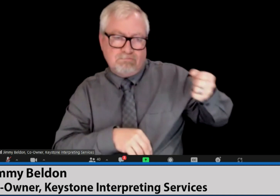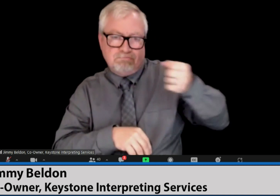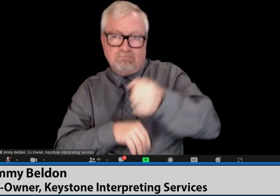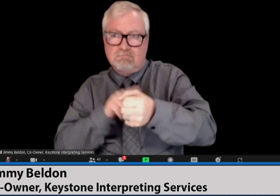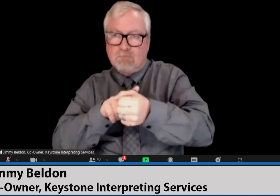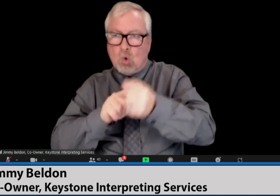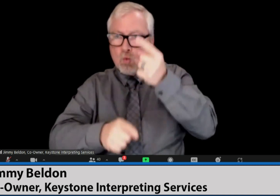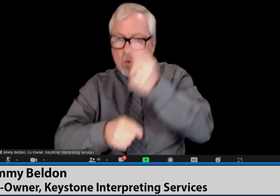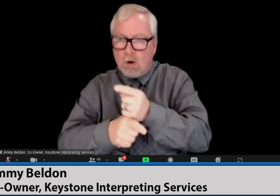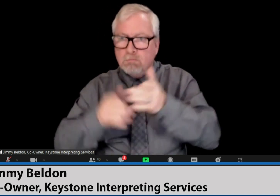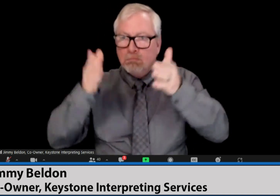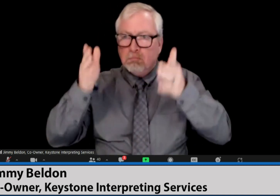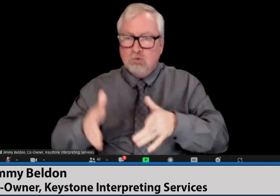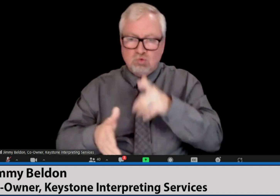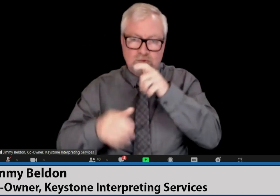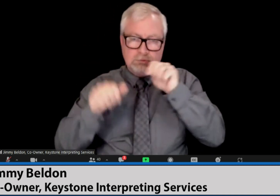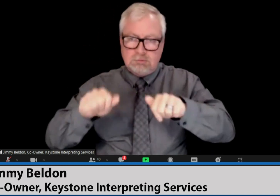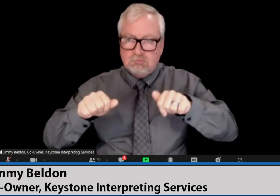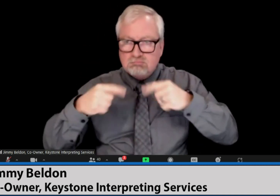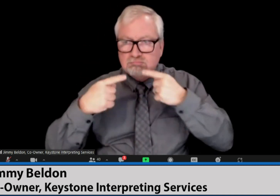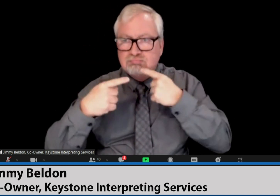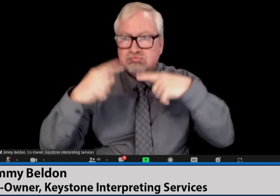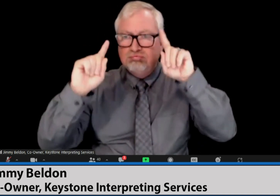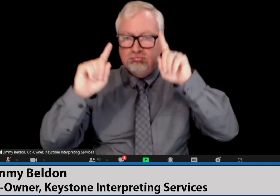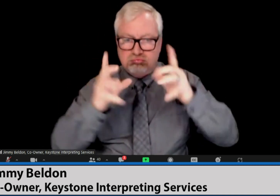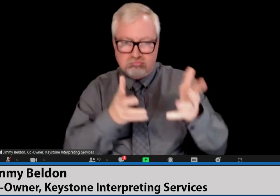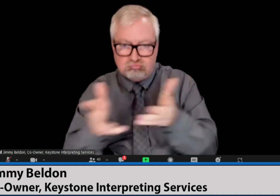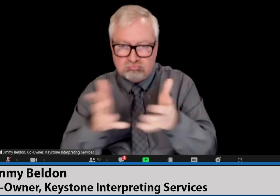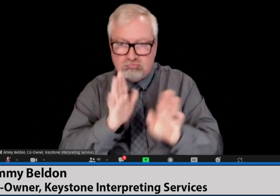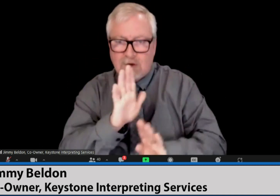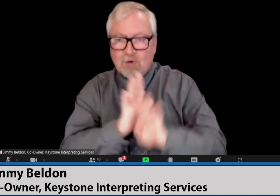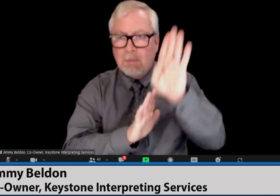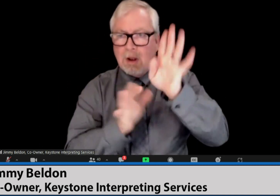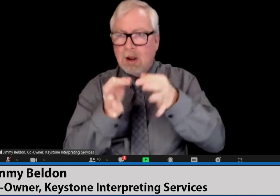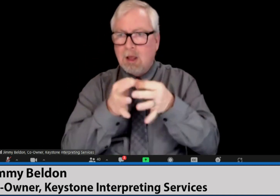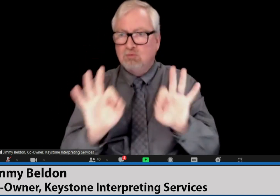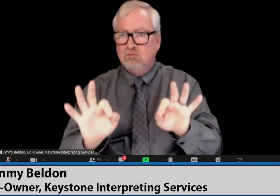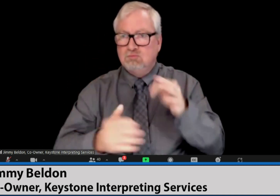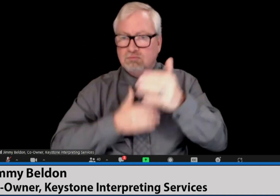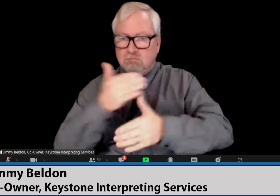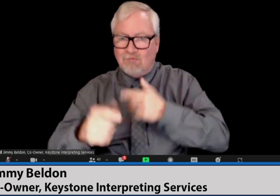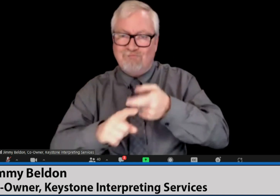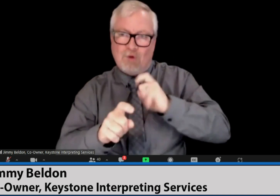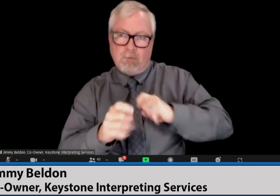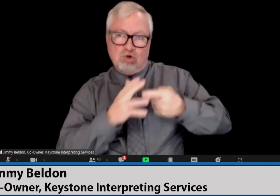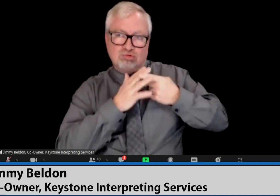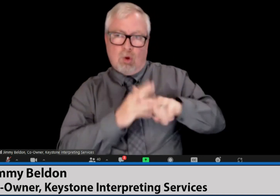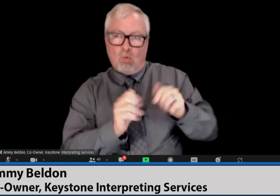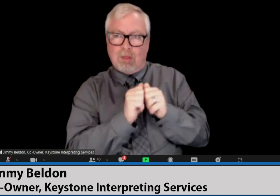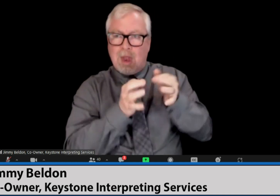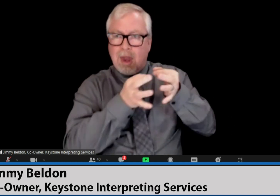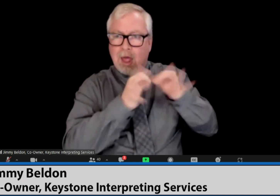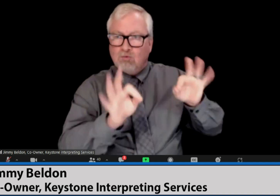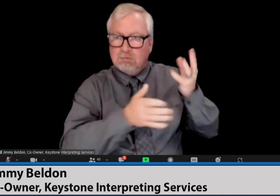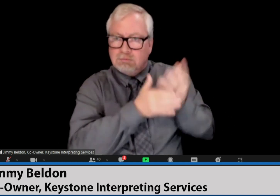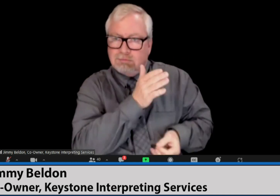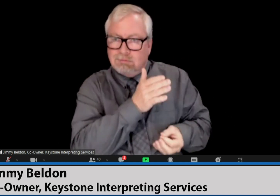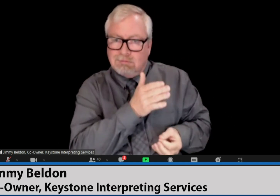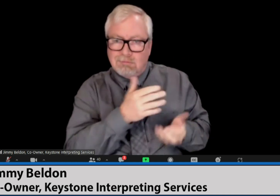learning years. By having the right interpreter there can make that much more effective in learning and owning